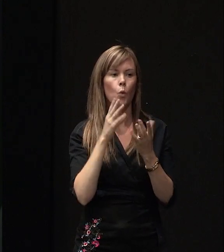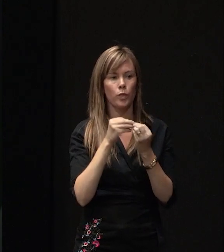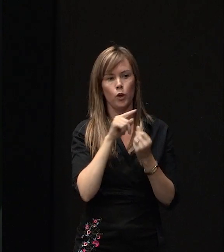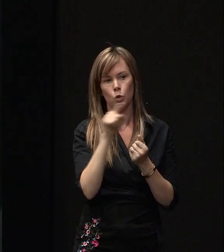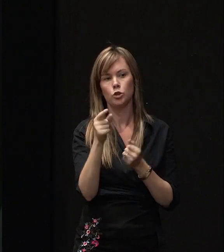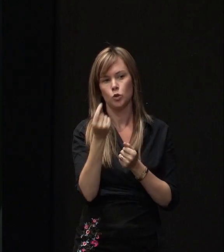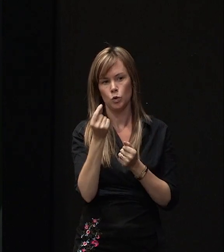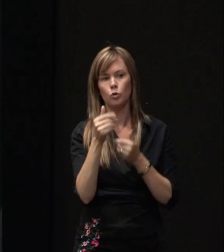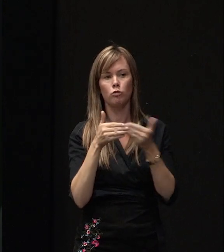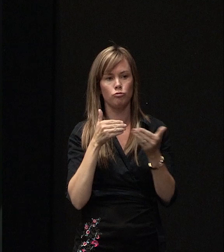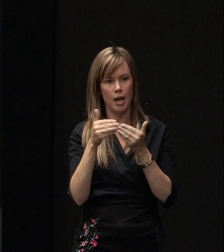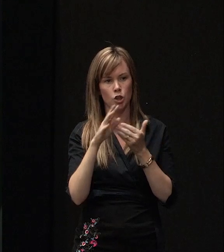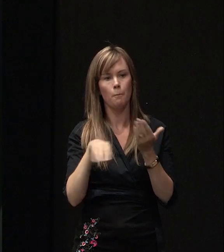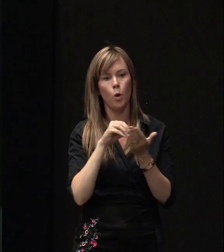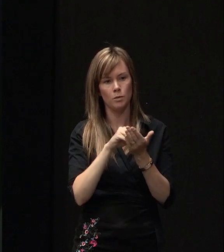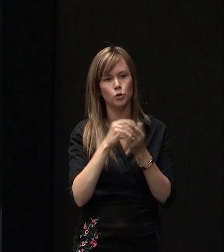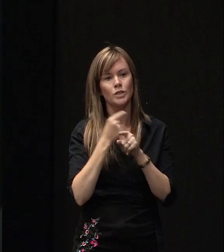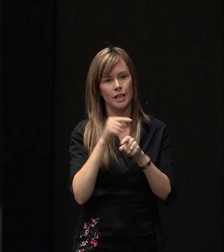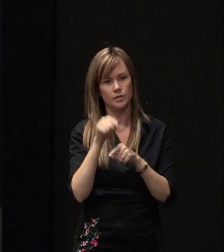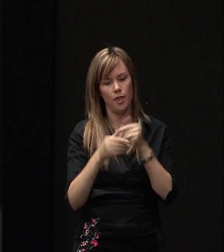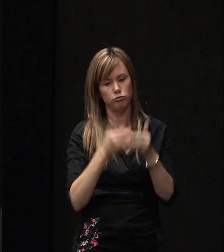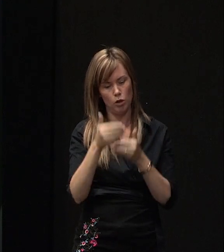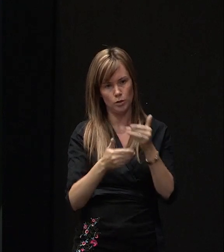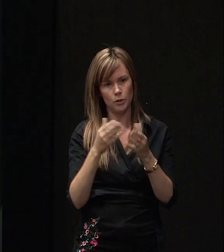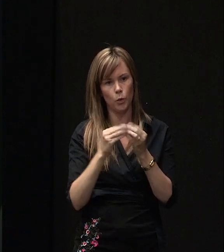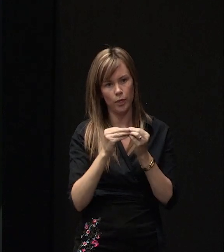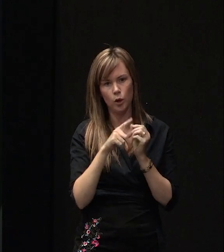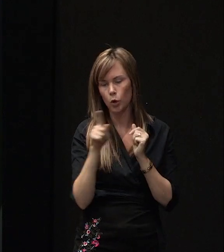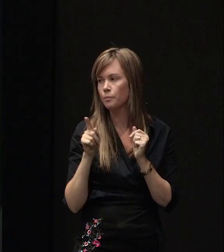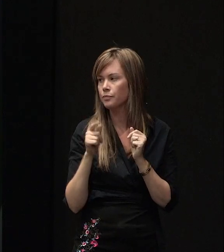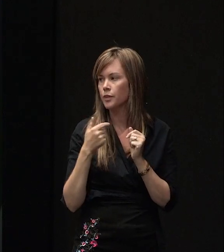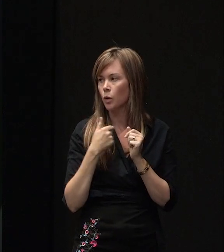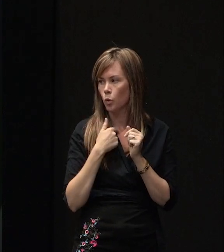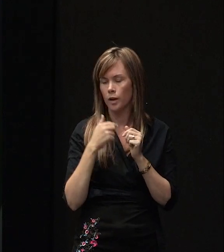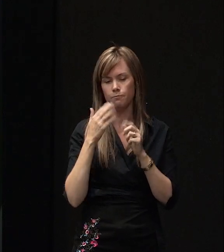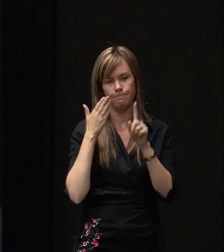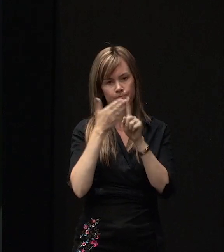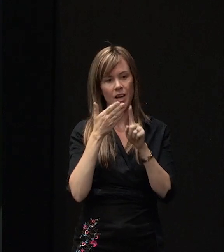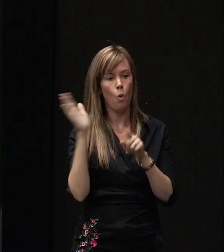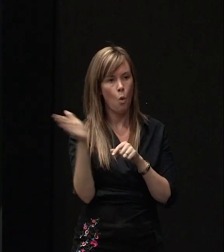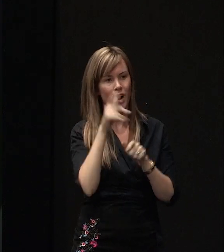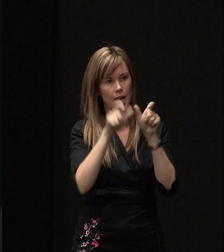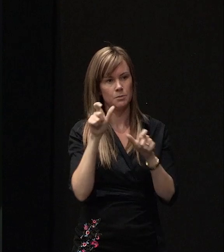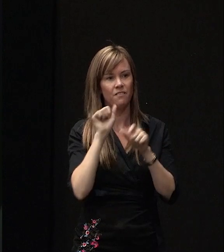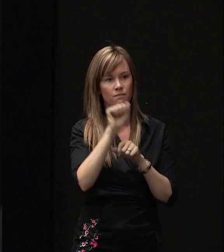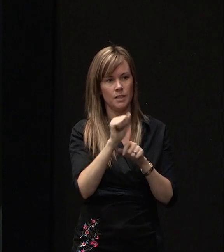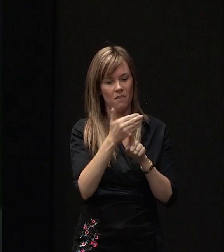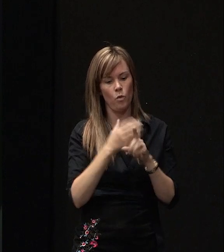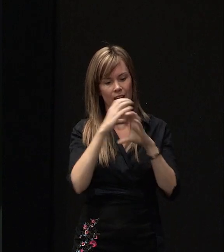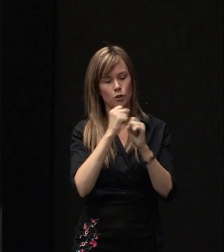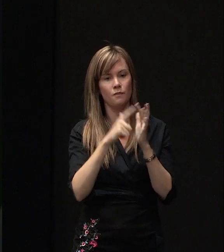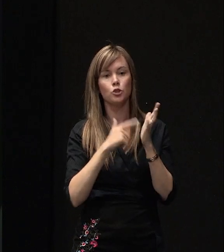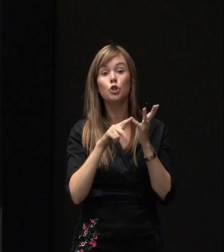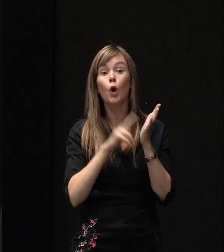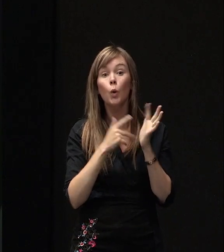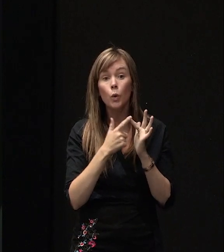to arrange an appointment to actually discuss that process with you. We expect to have every customer visited by the end of June, but you'll have